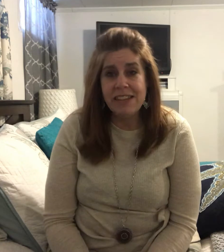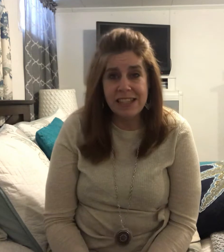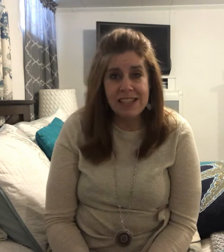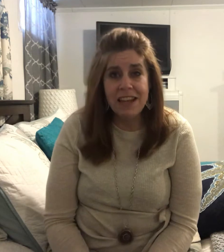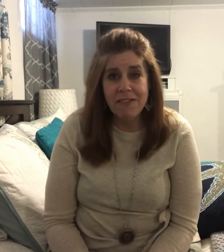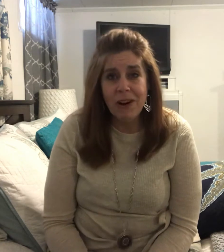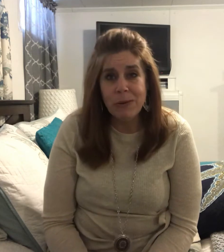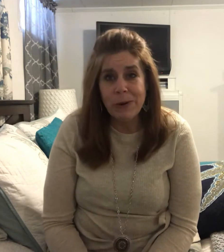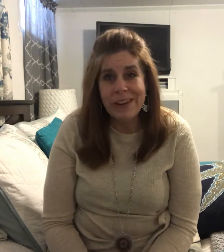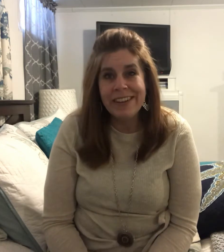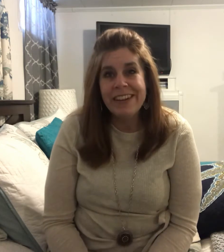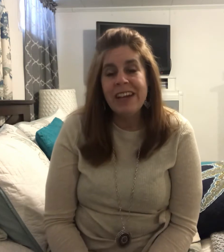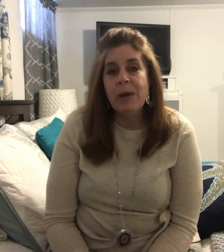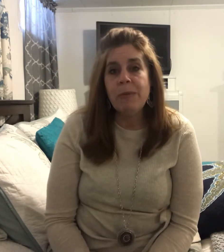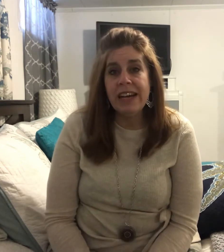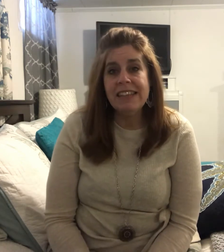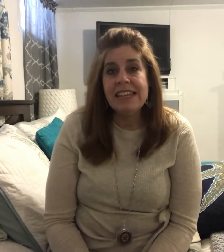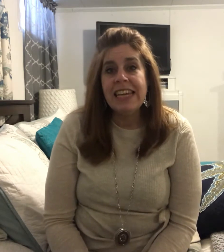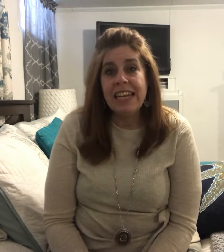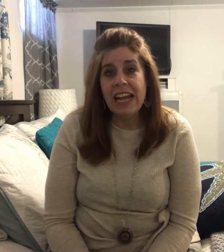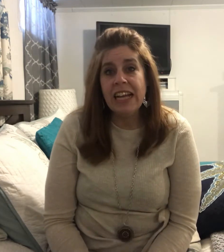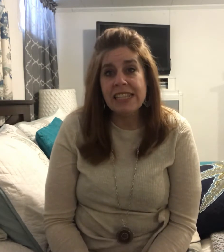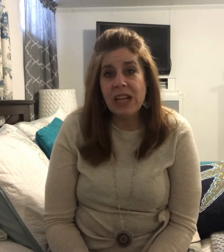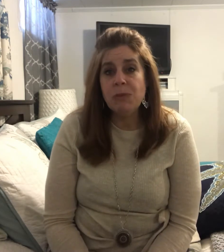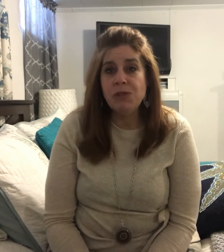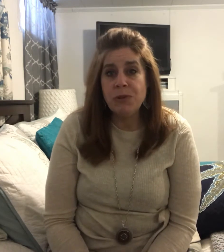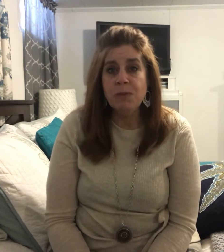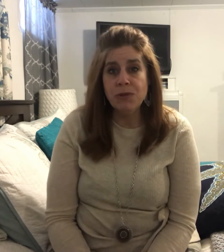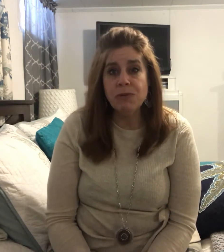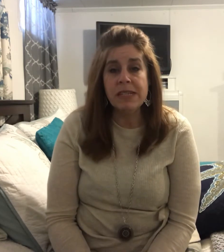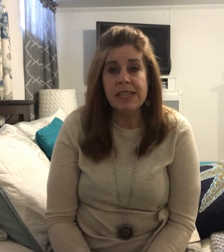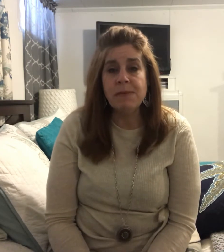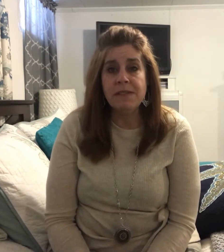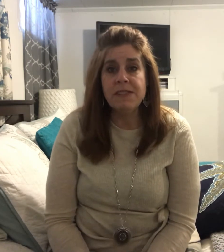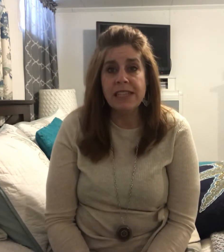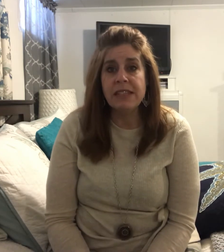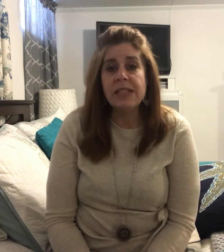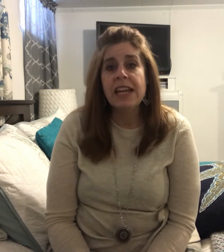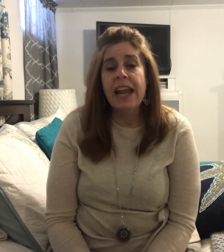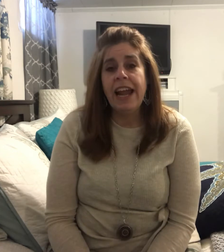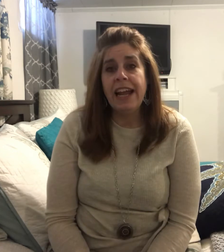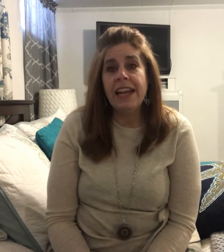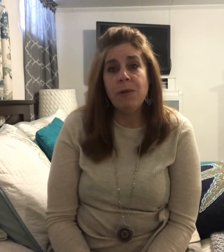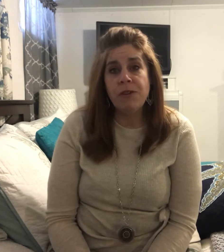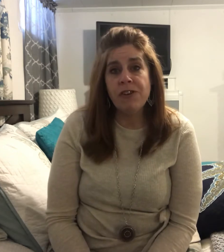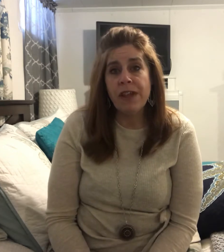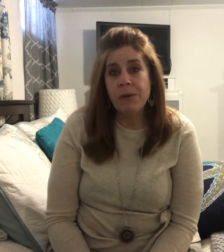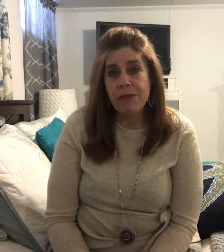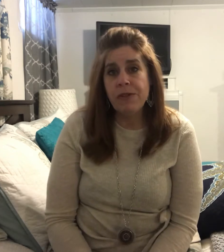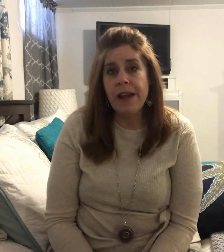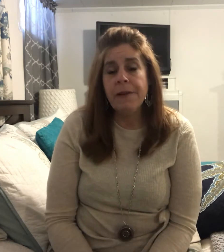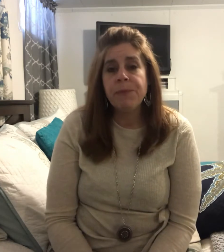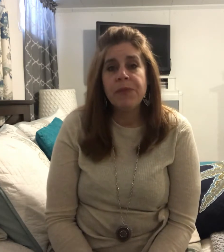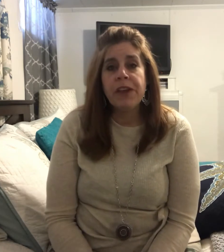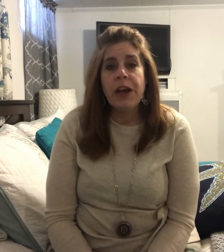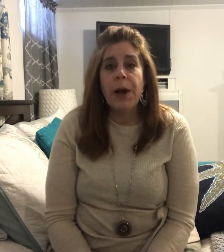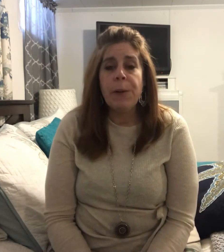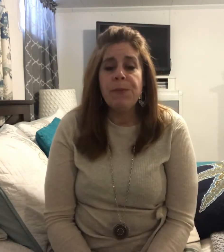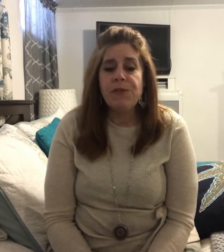takes a lot of hard work but it has helped to improve receptive skills and I want to share that with you today. So